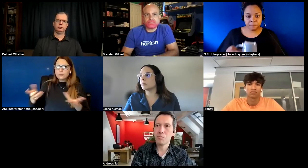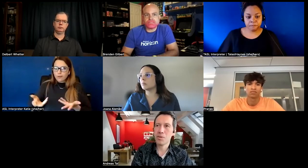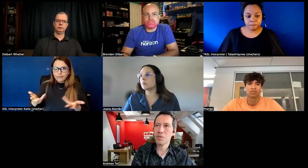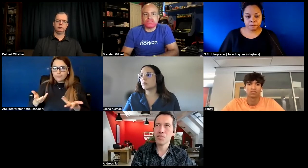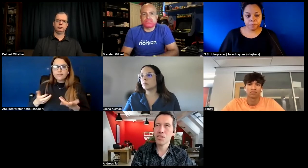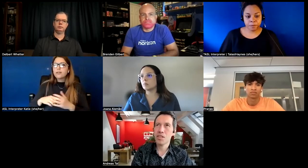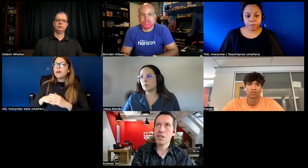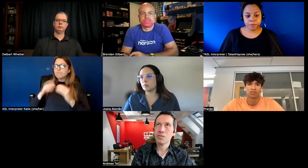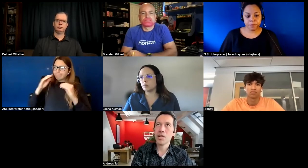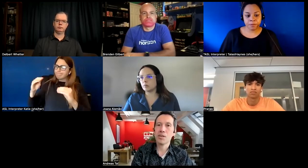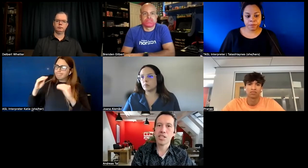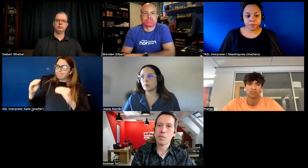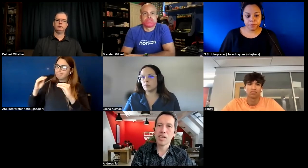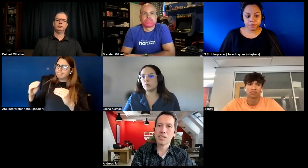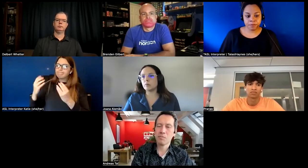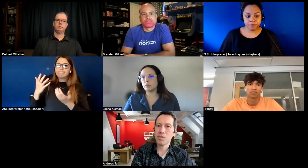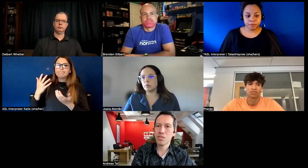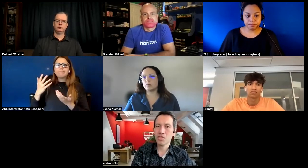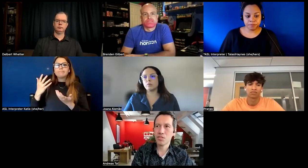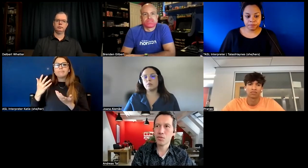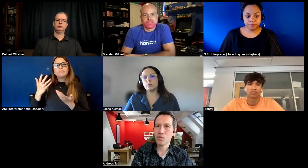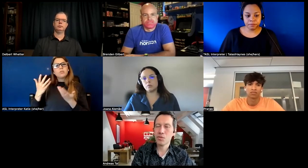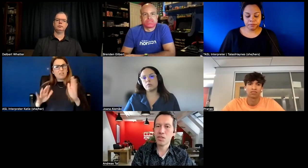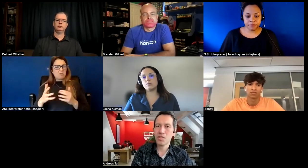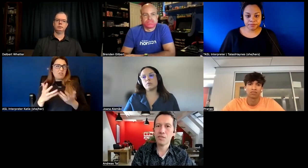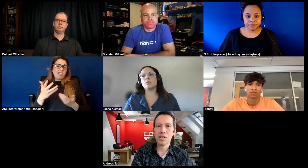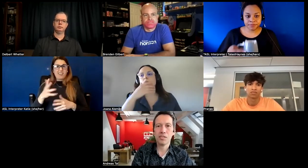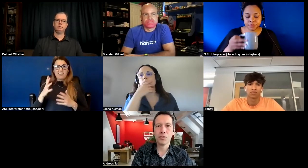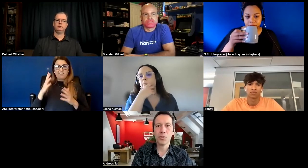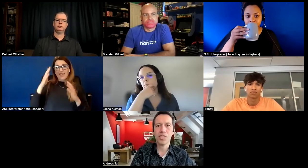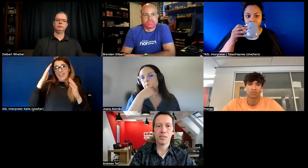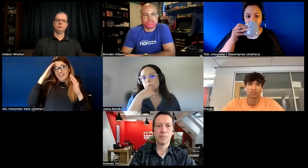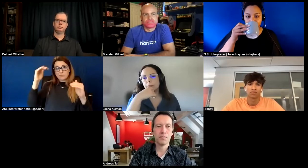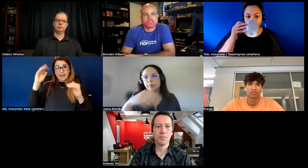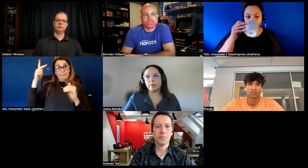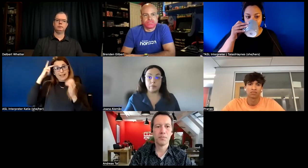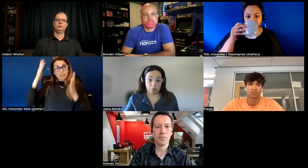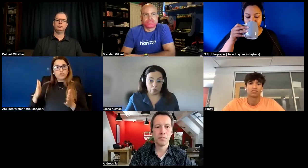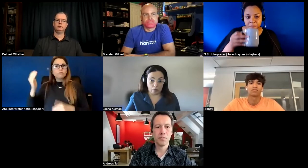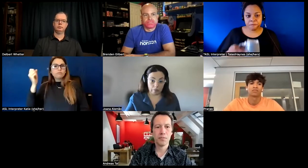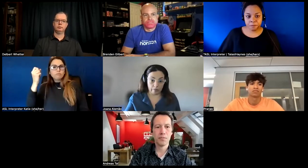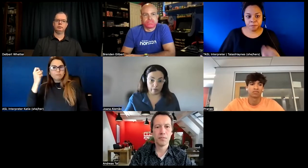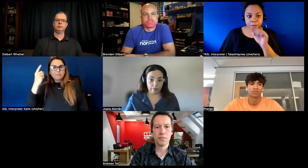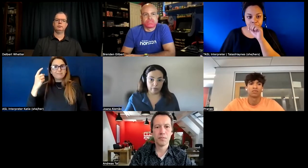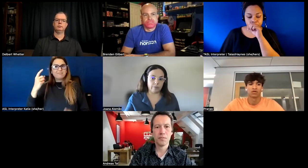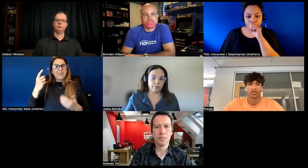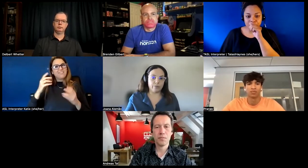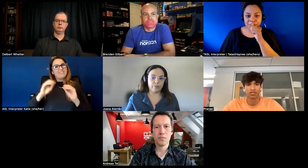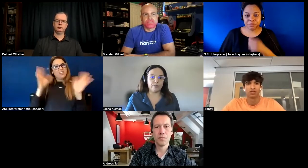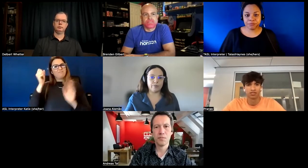because you cannot expect politicians to or have a clear view on it okay that makes sense